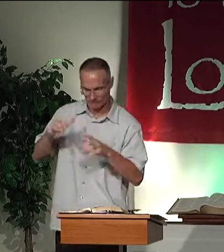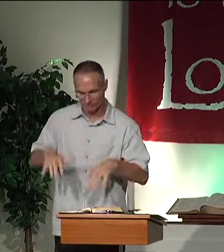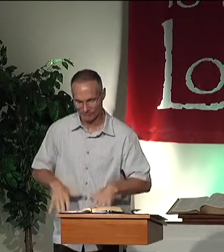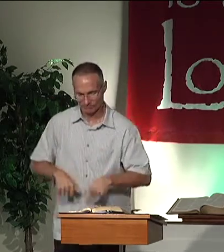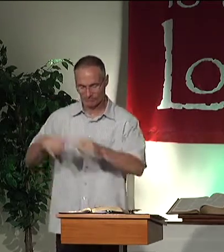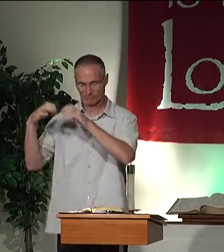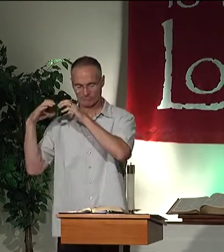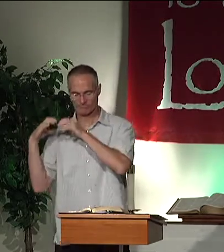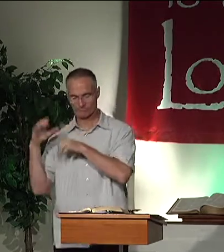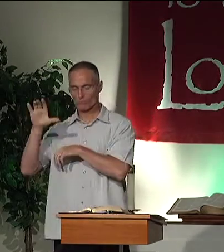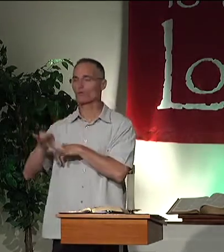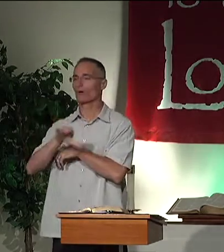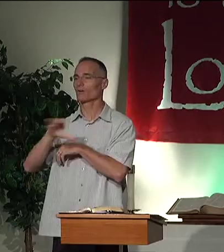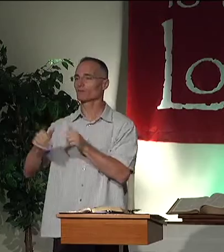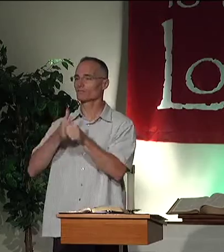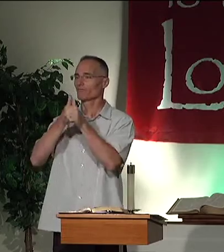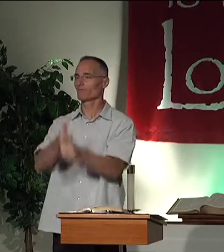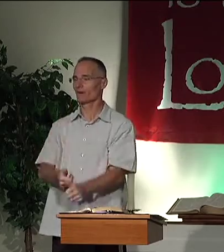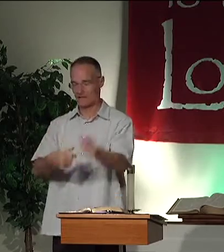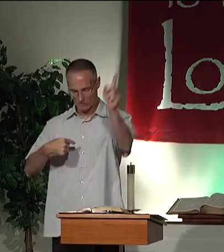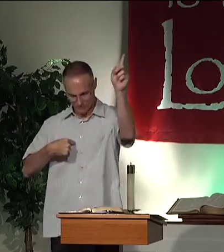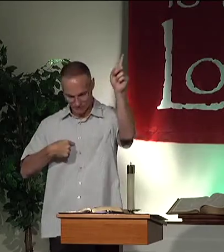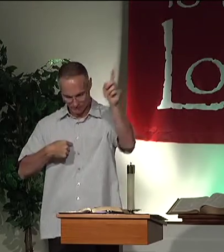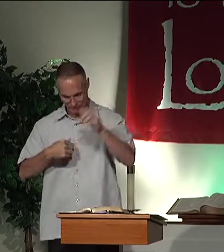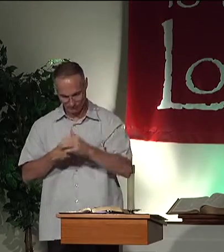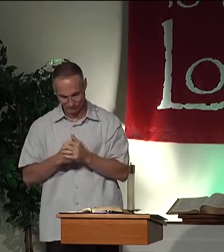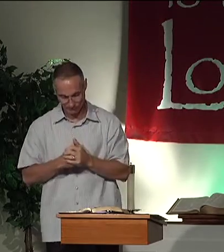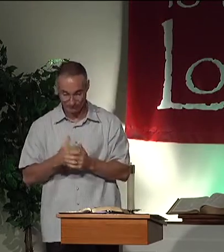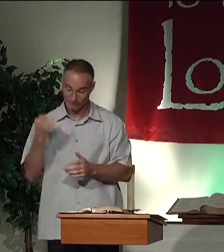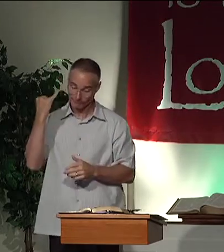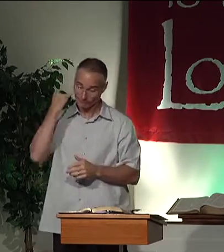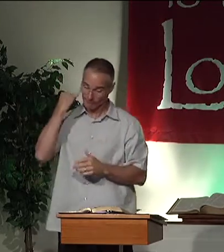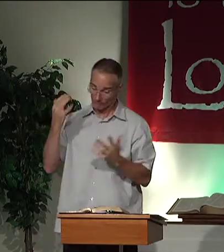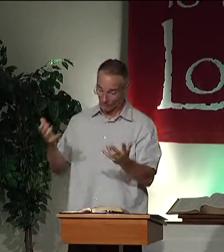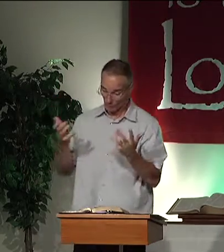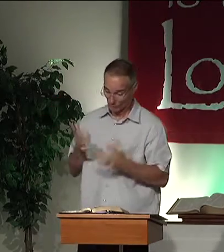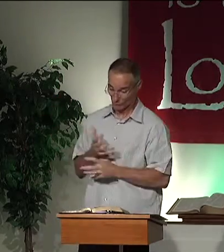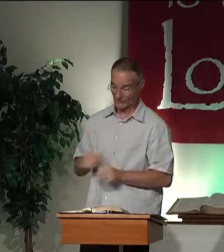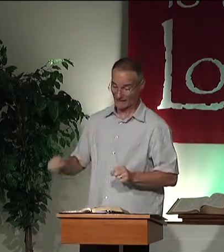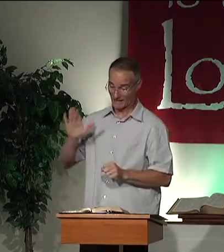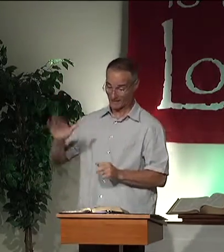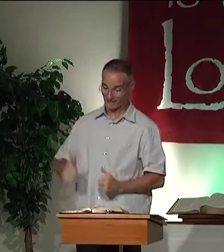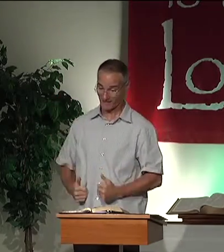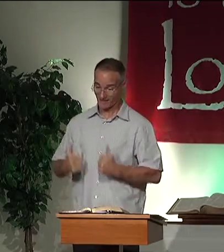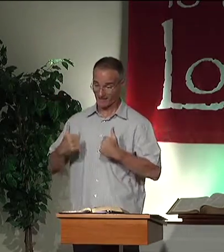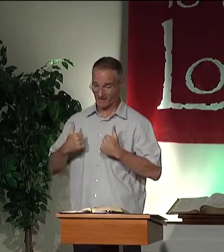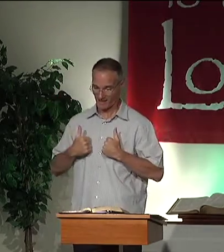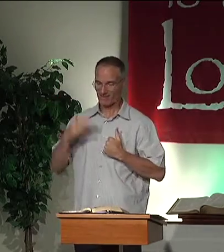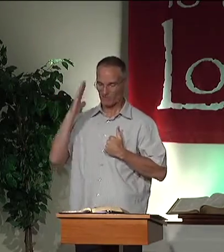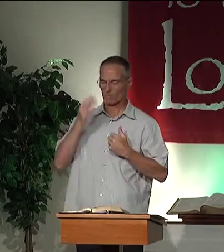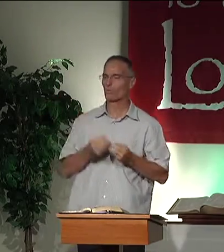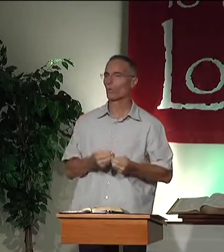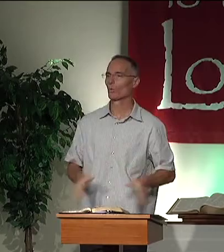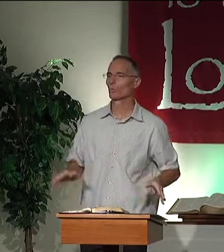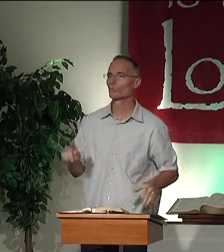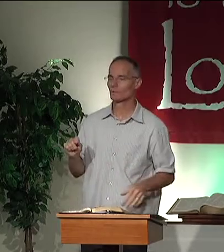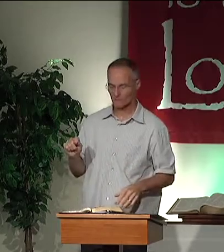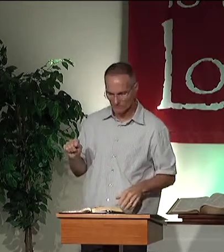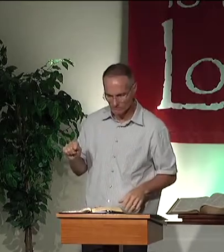and take up his cross and follow me. For whoever wants to save his life will lose